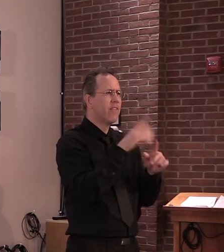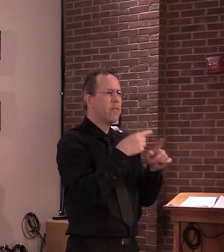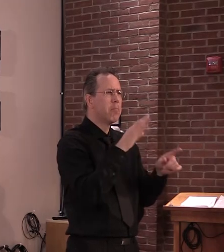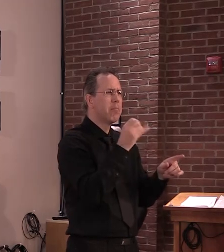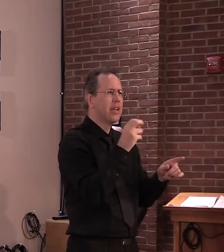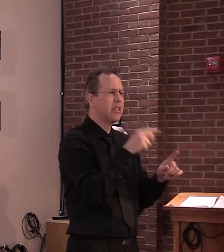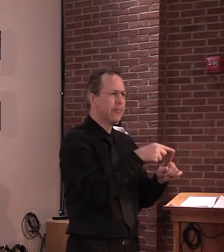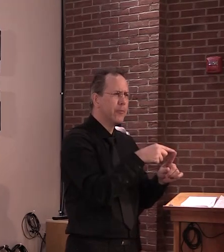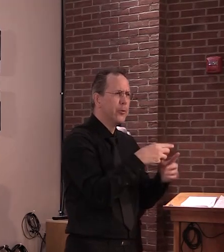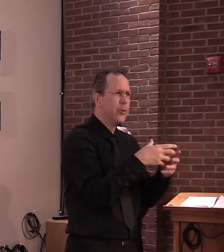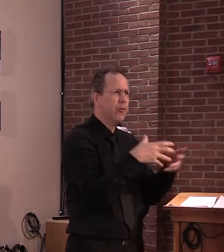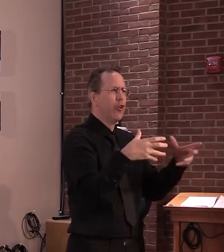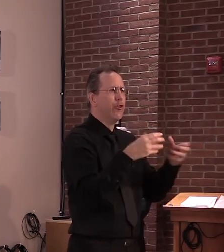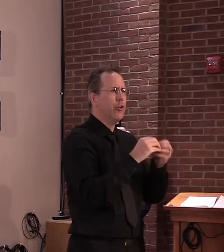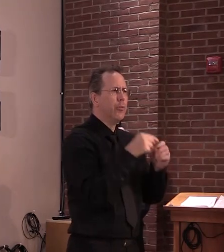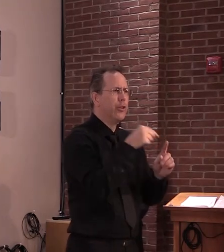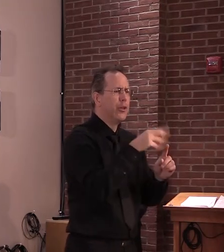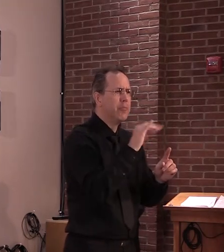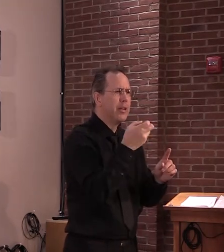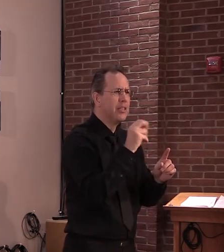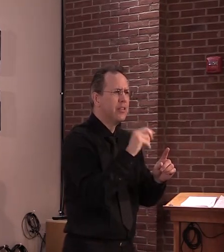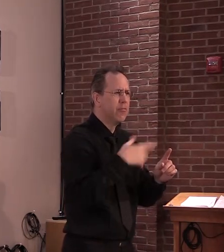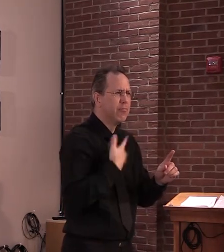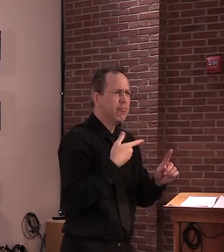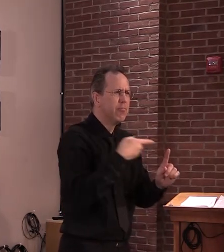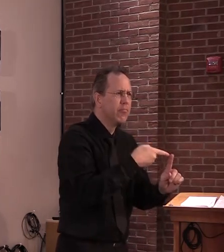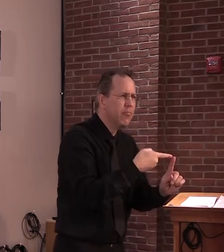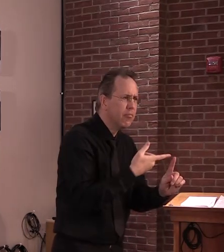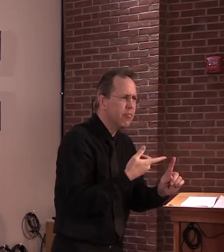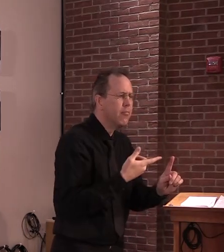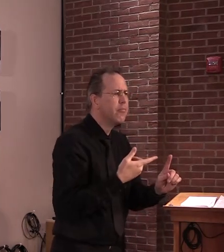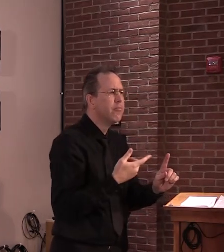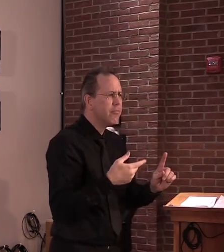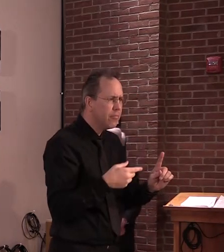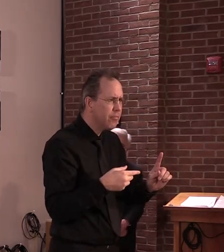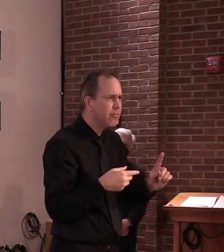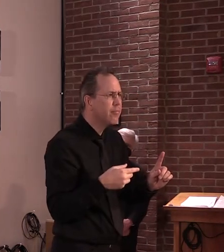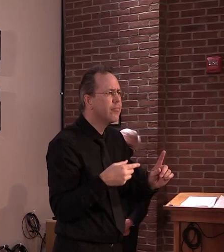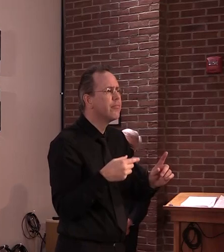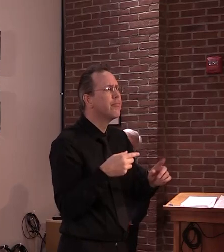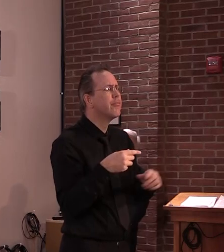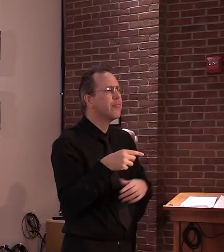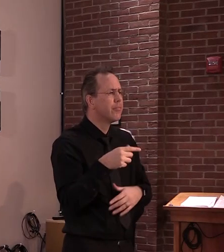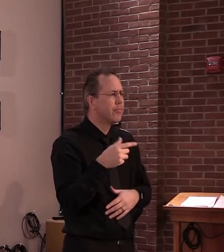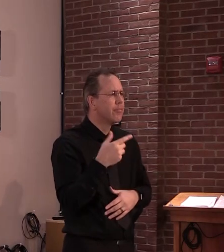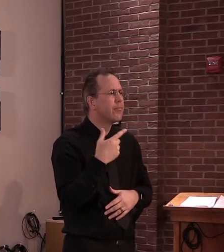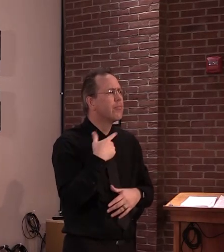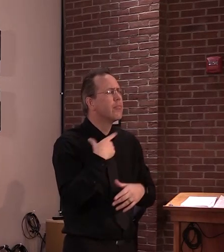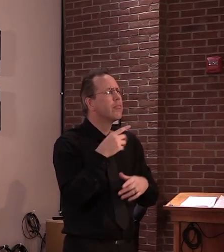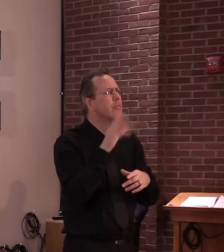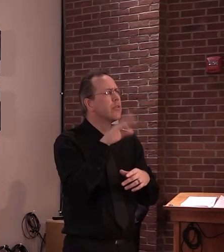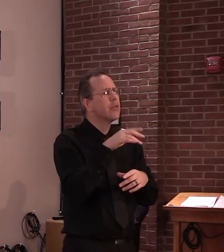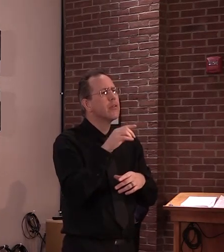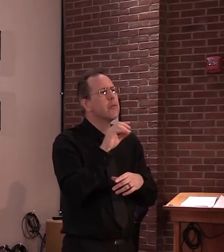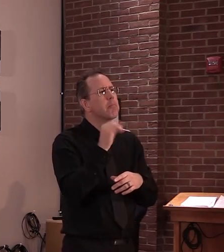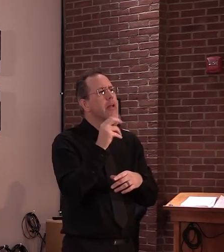but there is a very small localized outbreak in Bennington at a facility